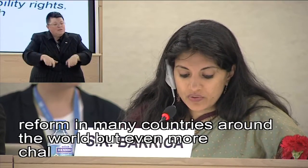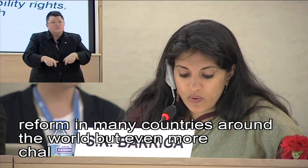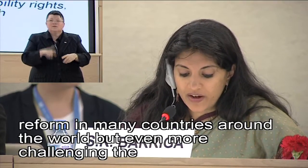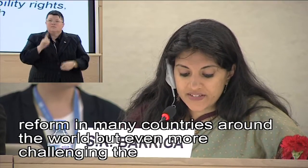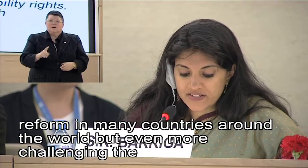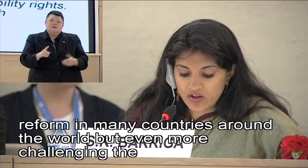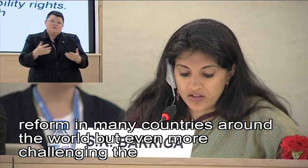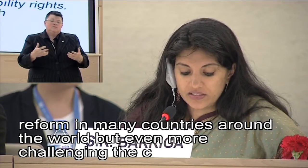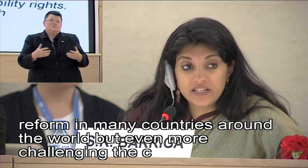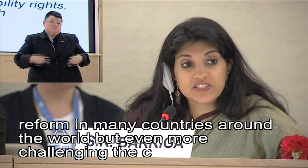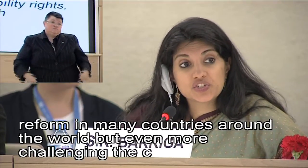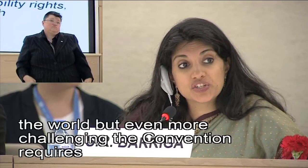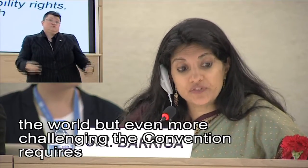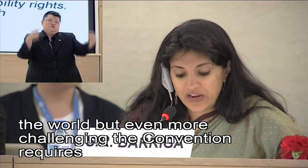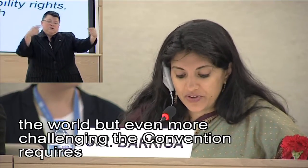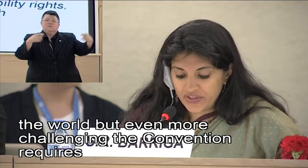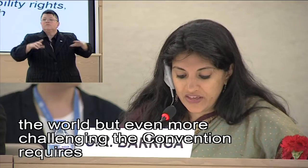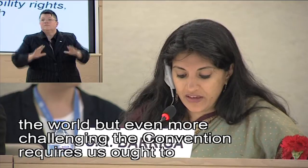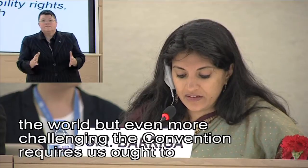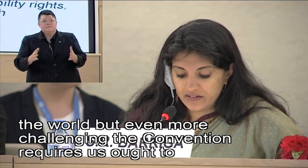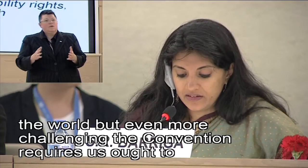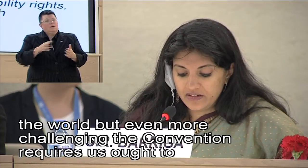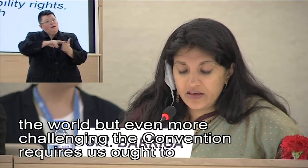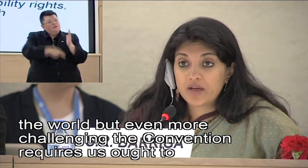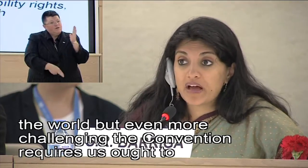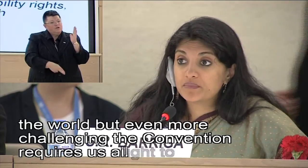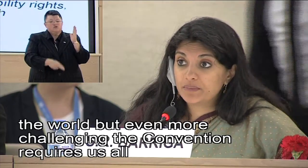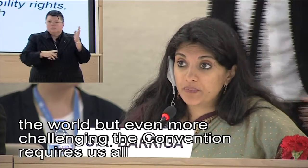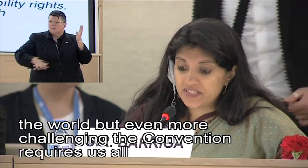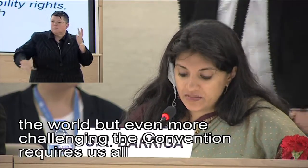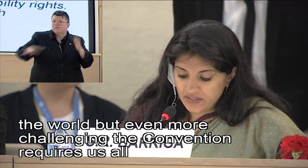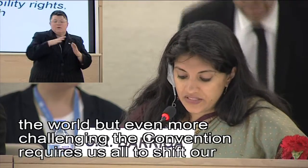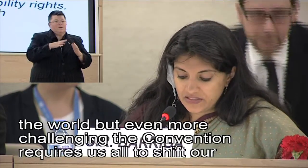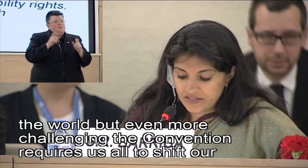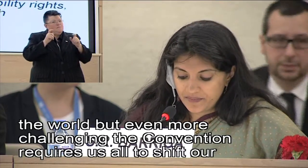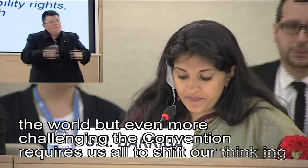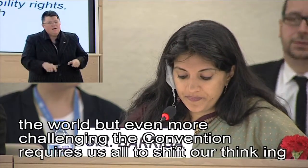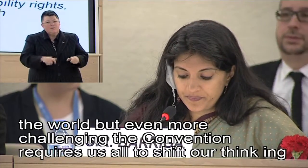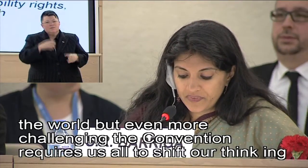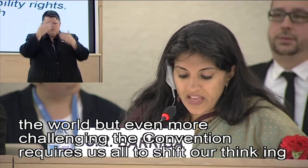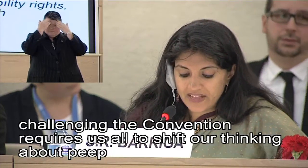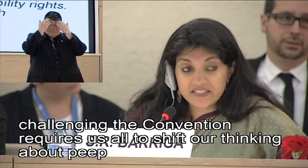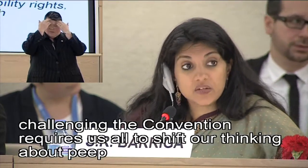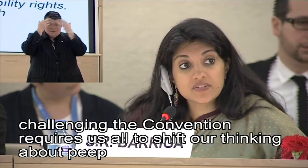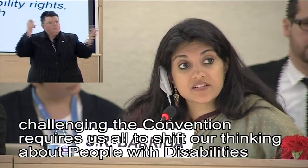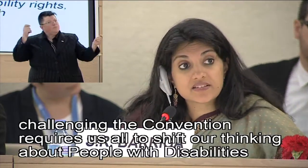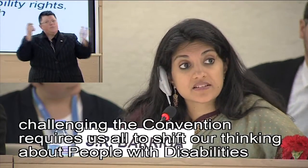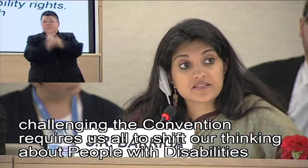requires us all to shift our thinking about people with disabilities as equal citizens